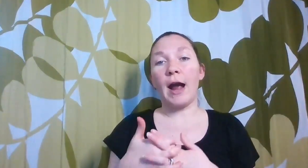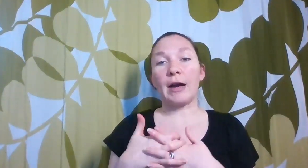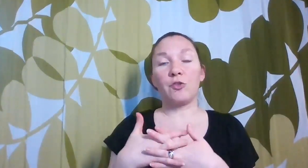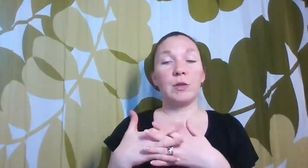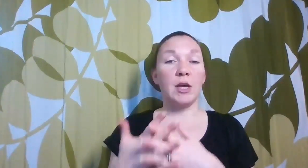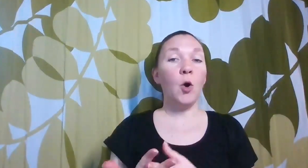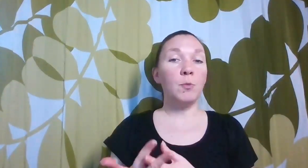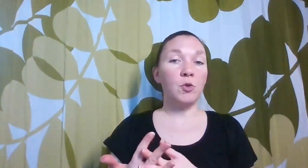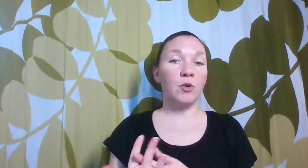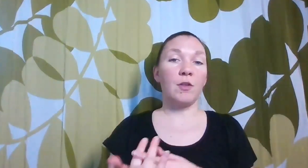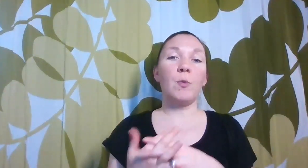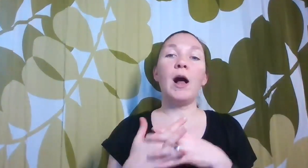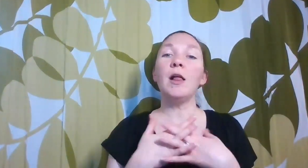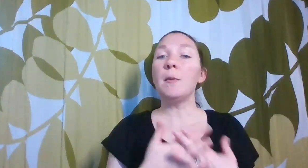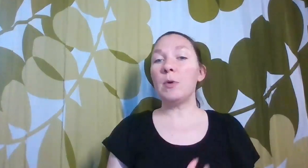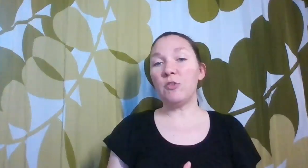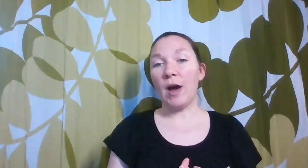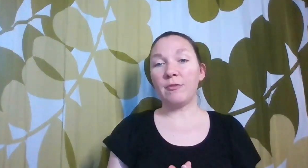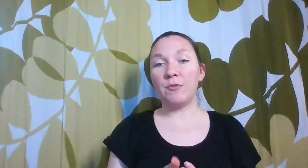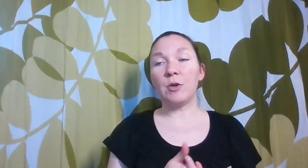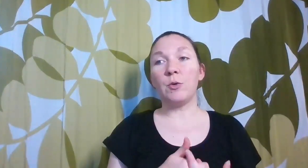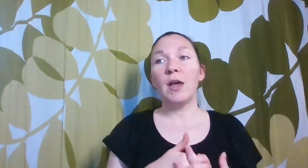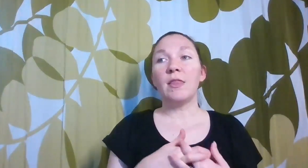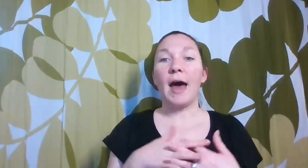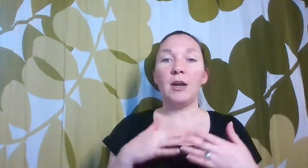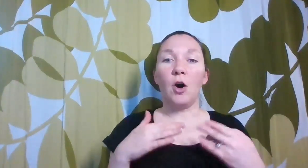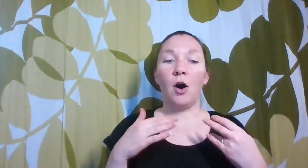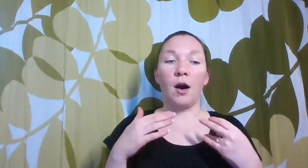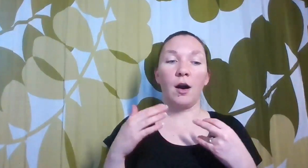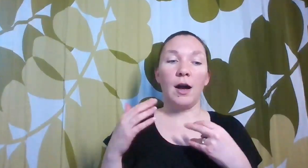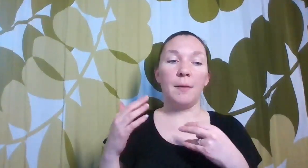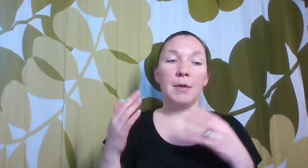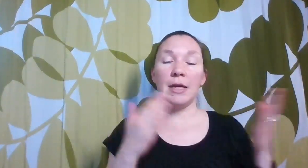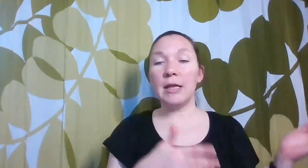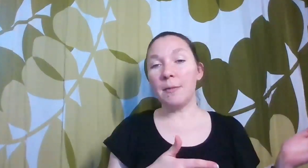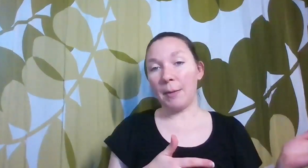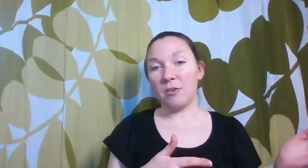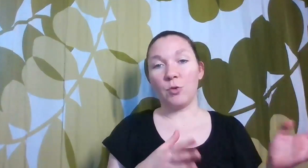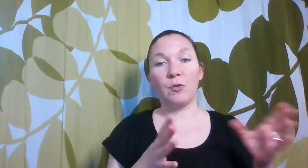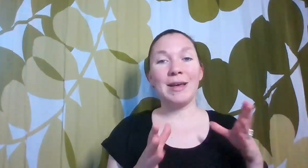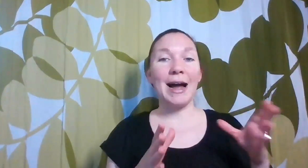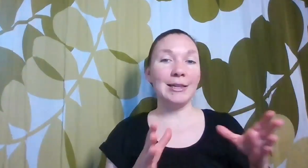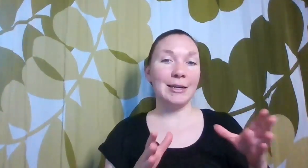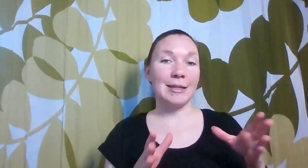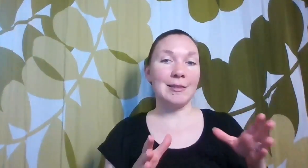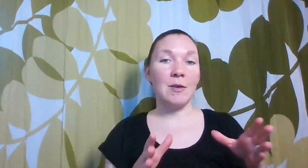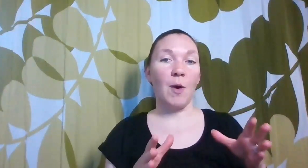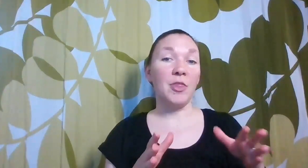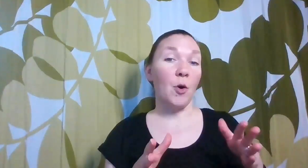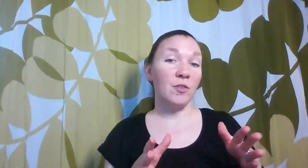actually homeschoolers as well, but we do have a few that are in the public school. So we kind of look and see what those